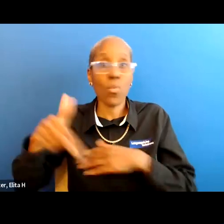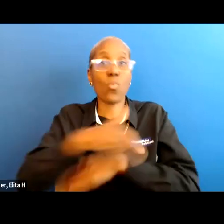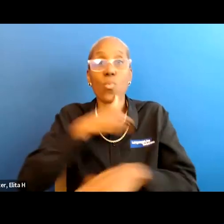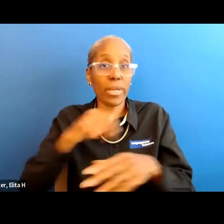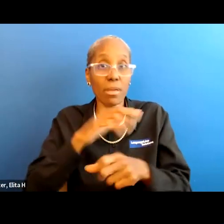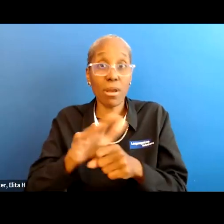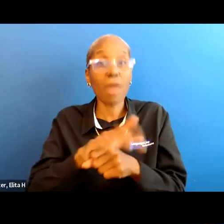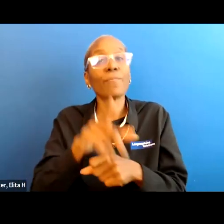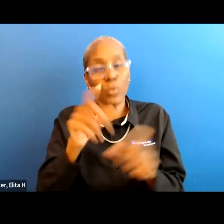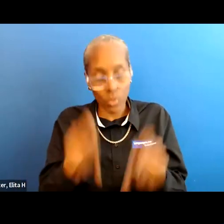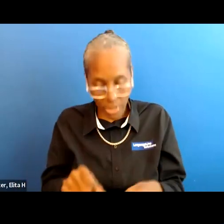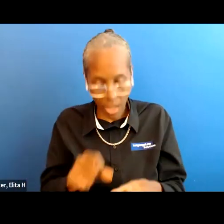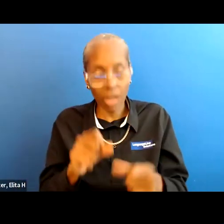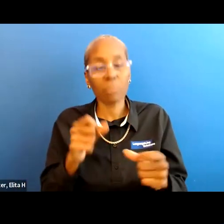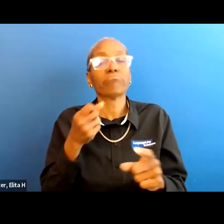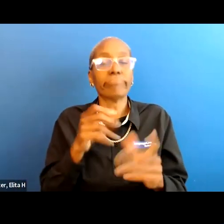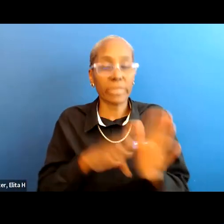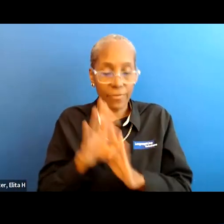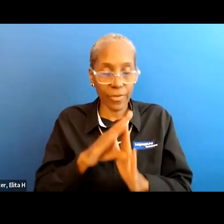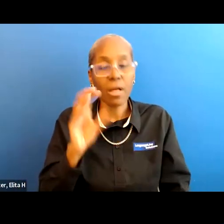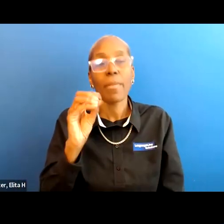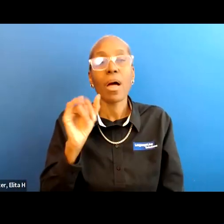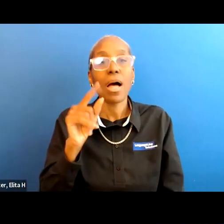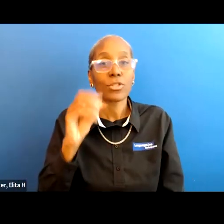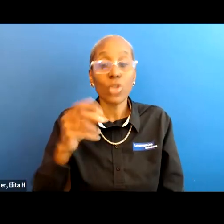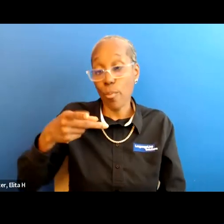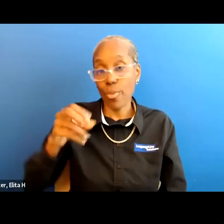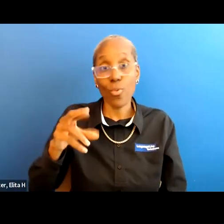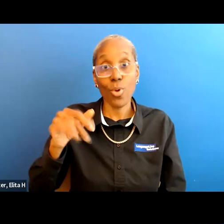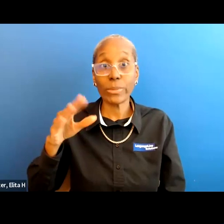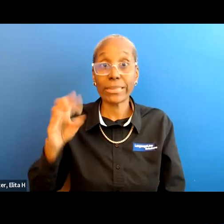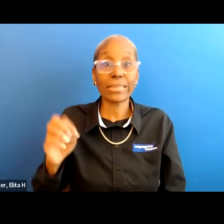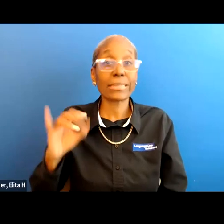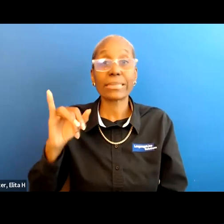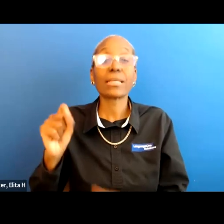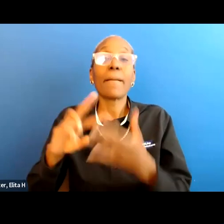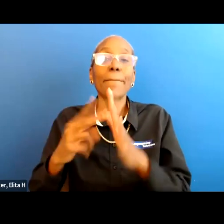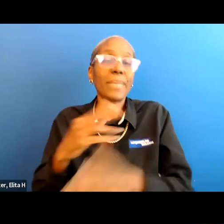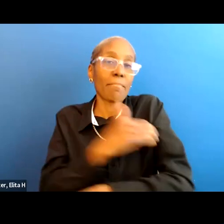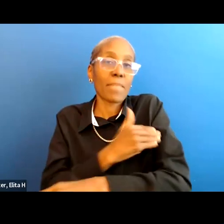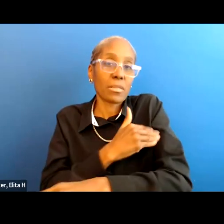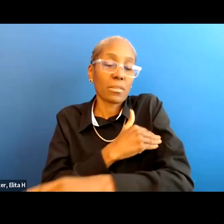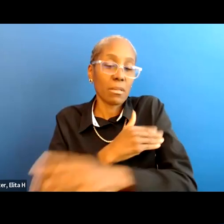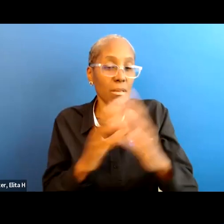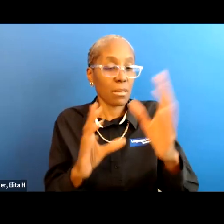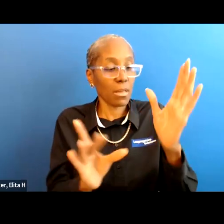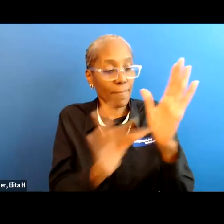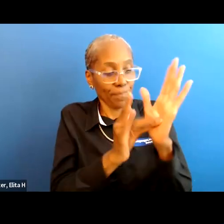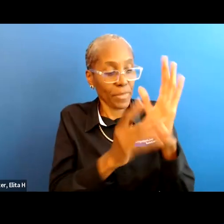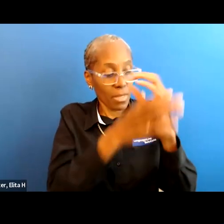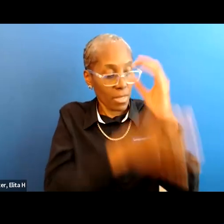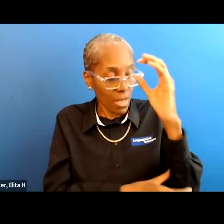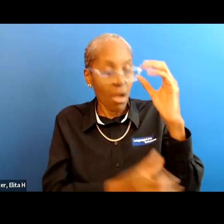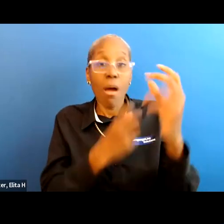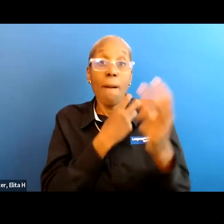enough you can get osteoporosis just from lack of the muscles pulling on the bones that's what regenerates the bones